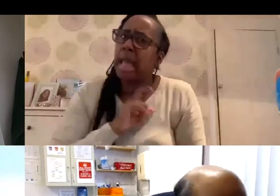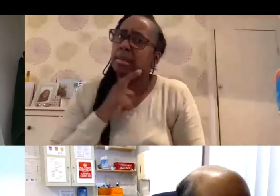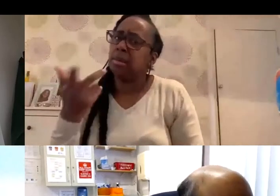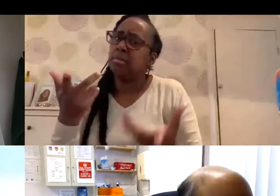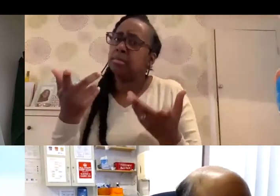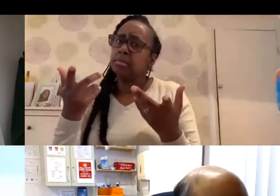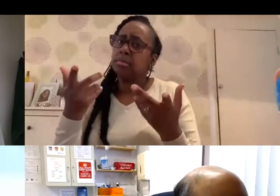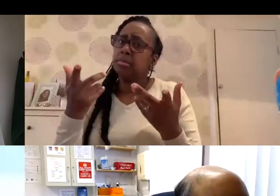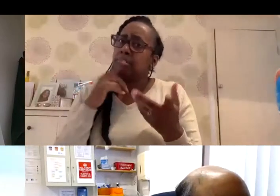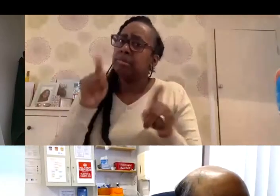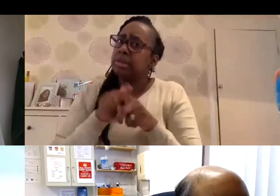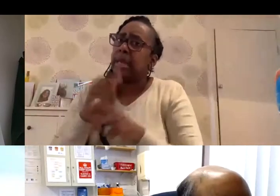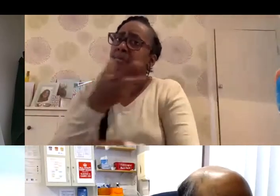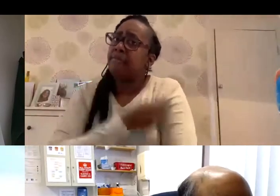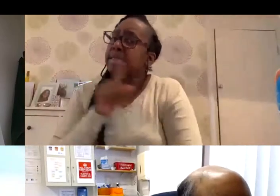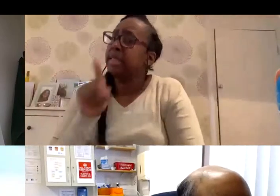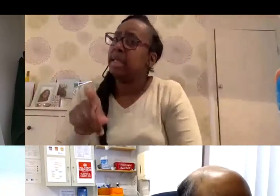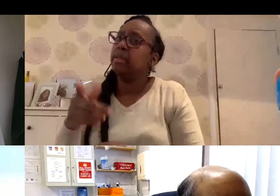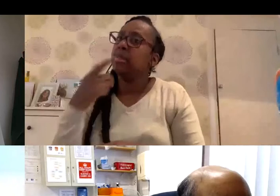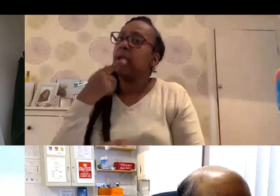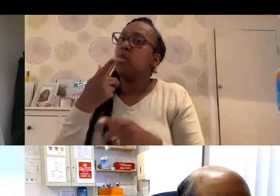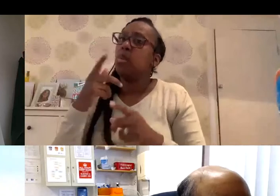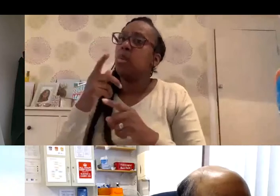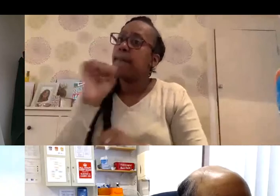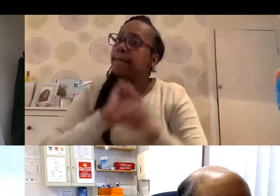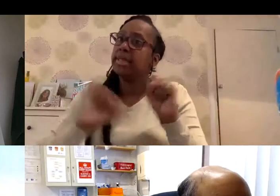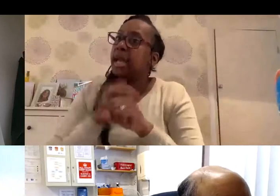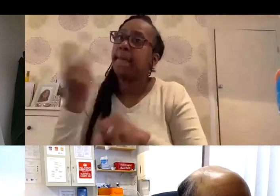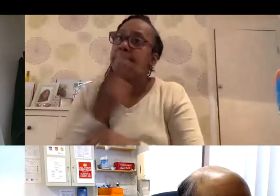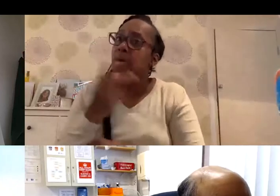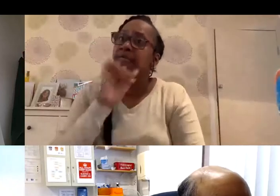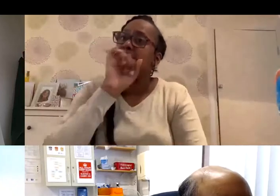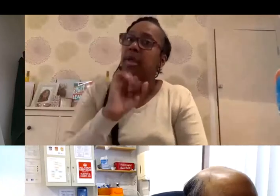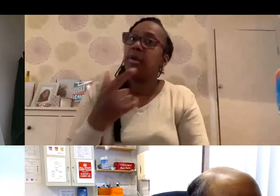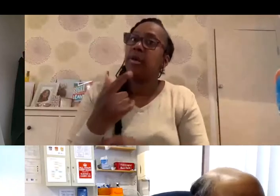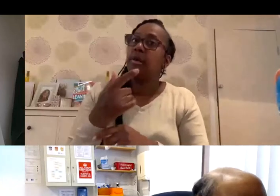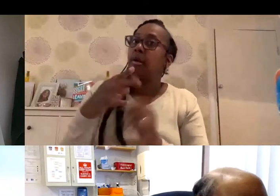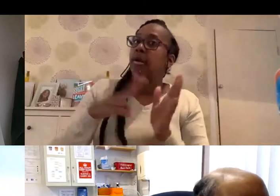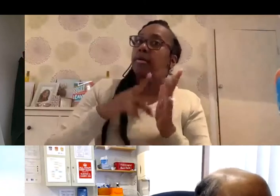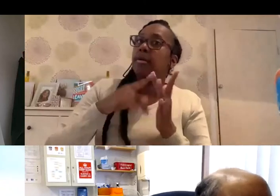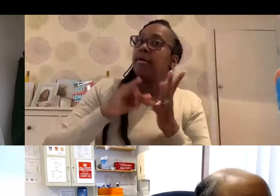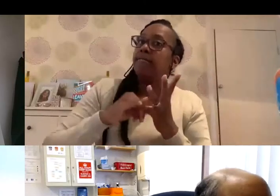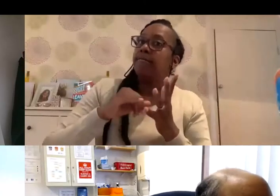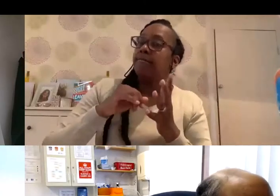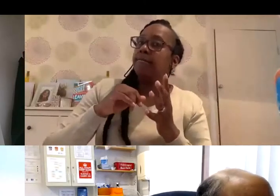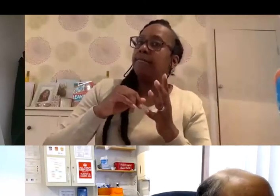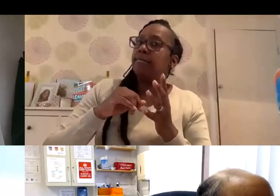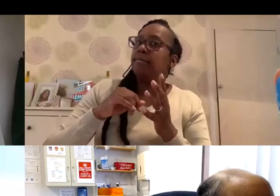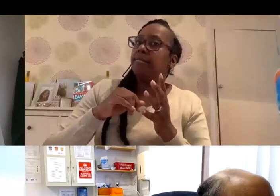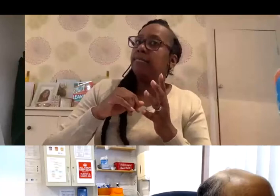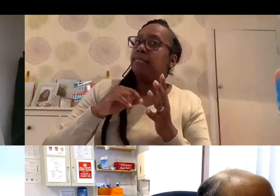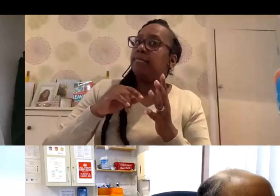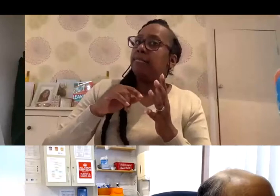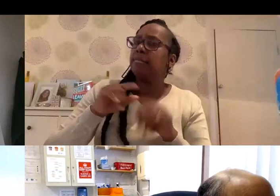vaccine. Both of them will protect you just as much as each other. Thank you. There's quite a few questions that have come in the